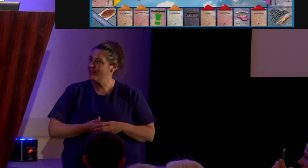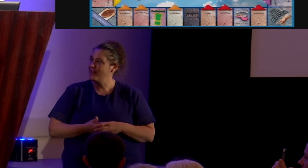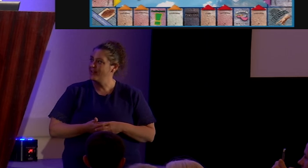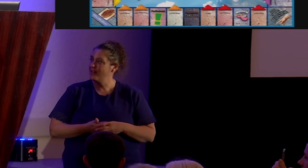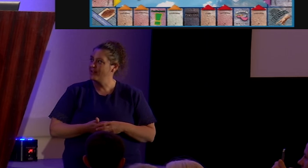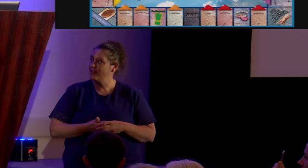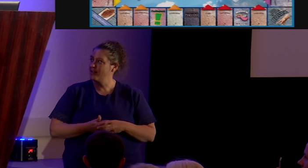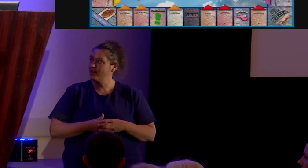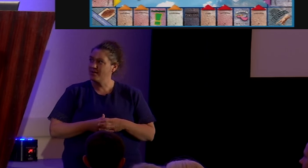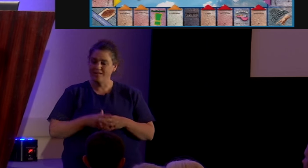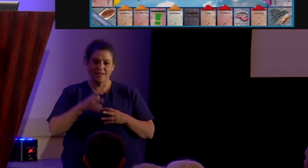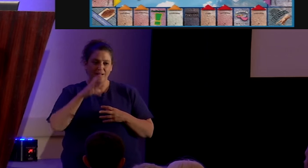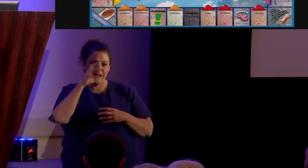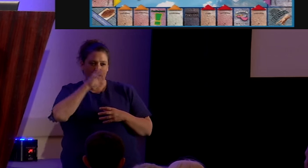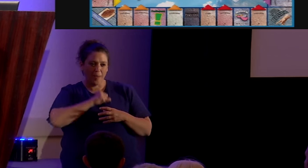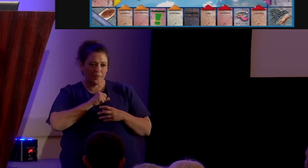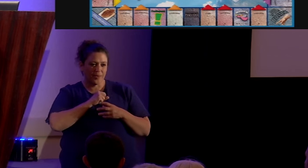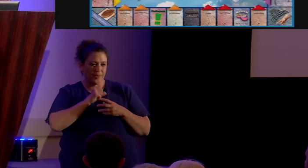I'm guessing it comes with a get-out-of-hell-free card.